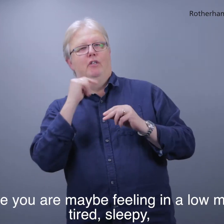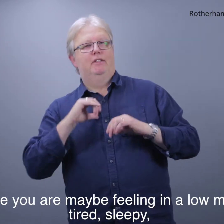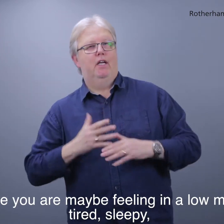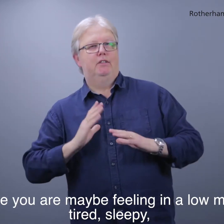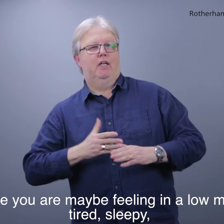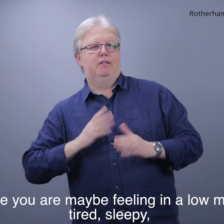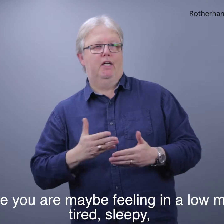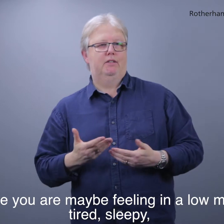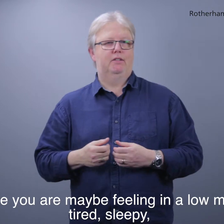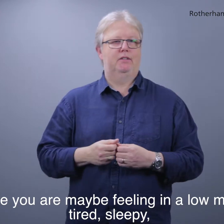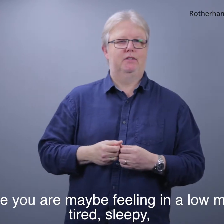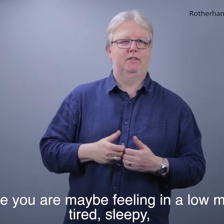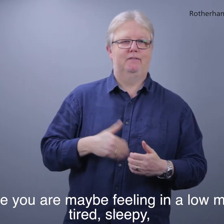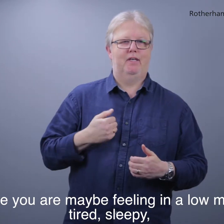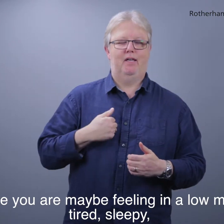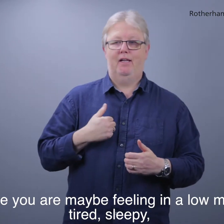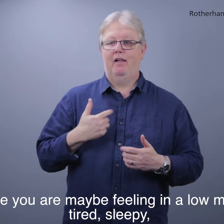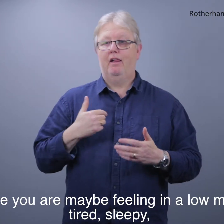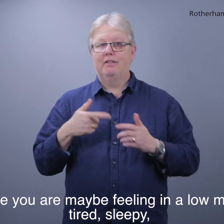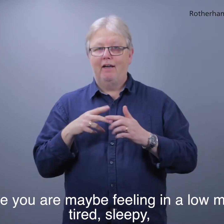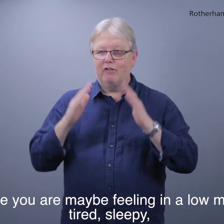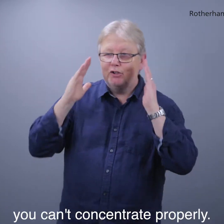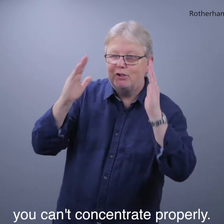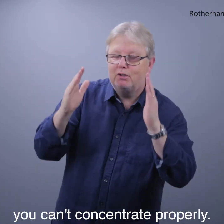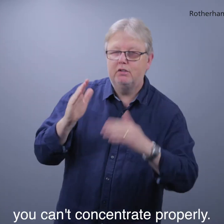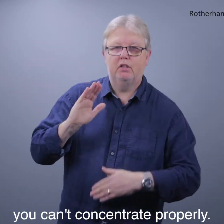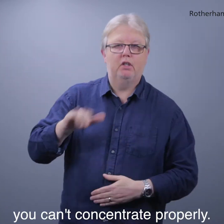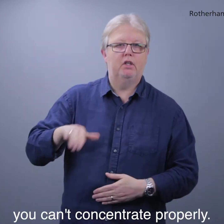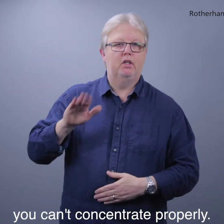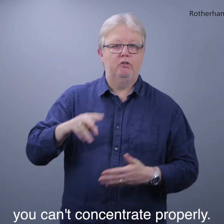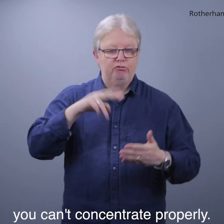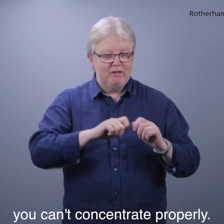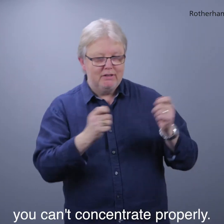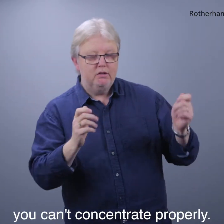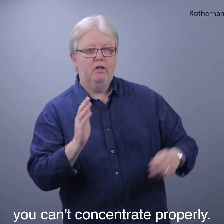tired, tired, sleepy, you can't concentrate properly.